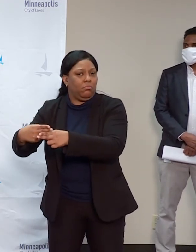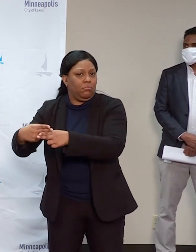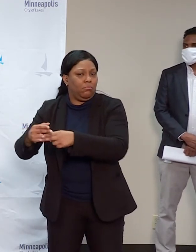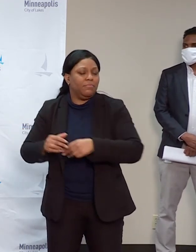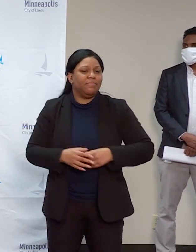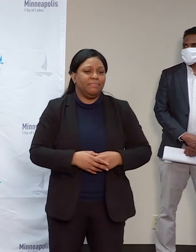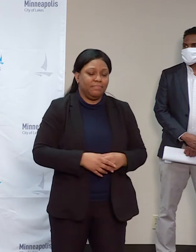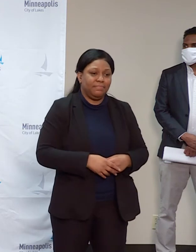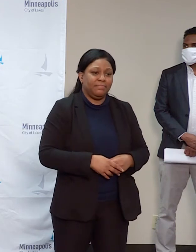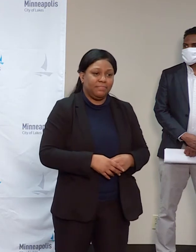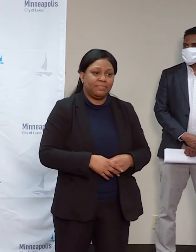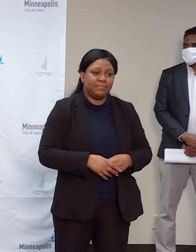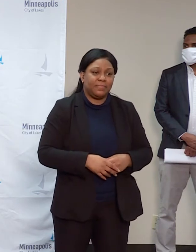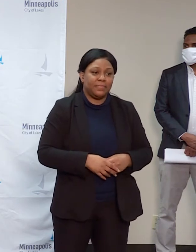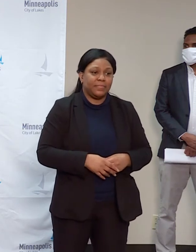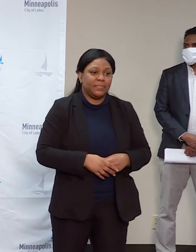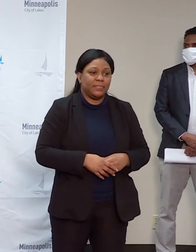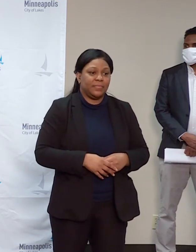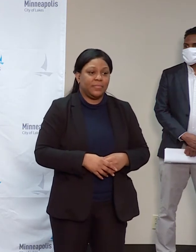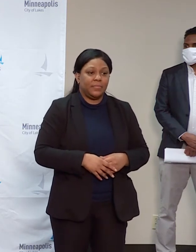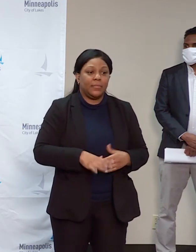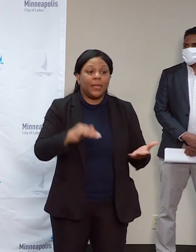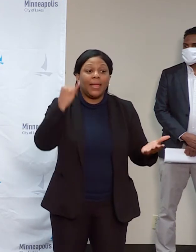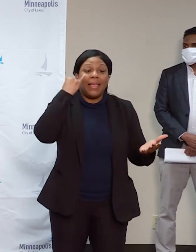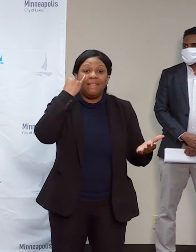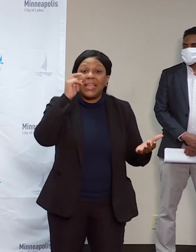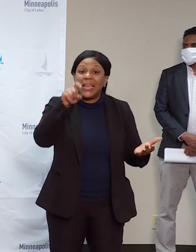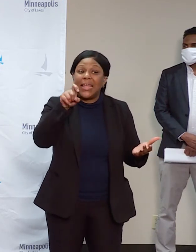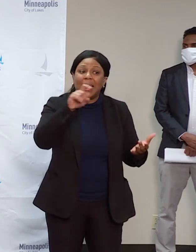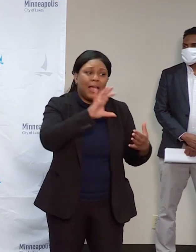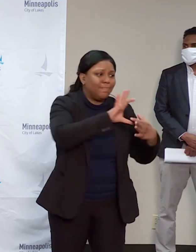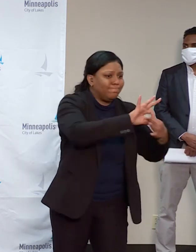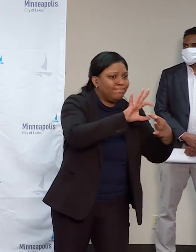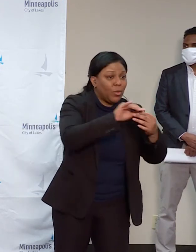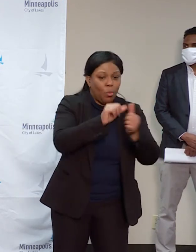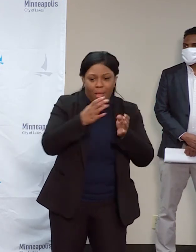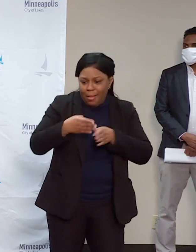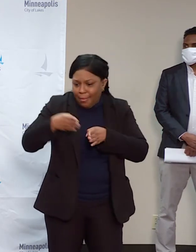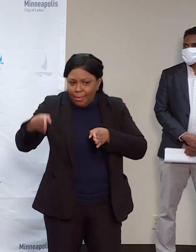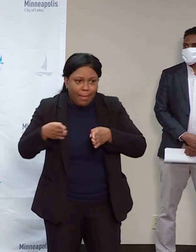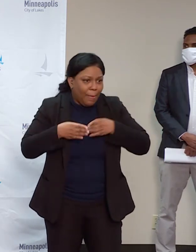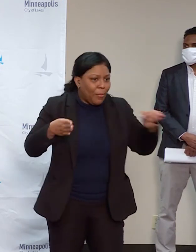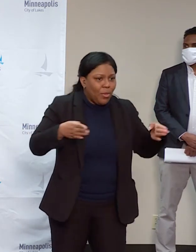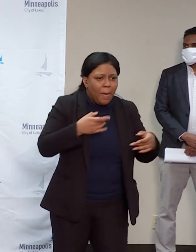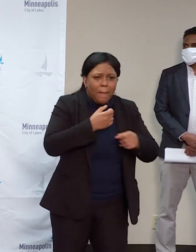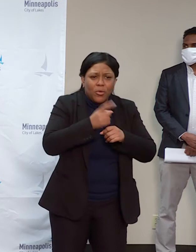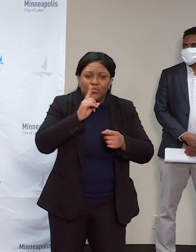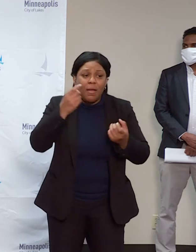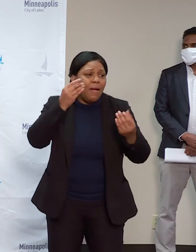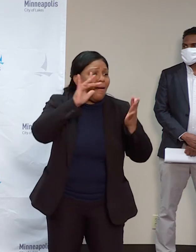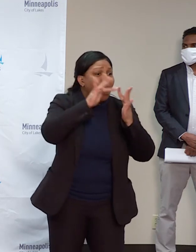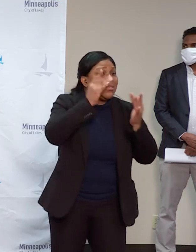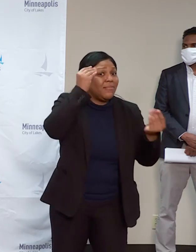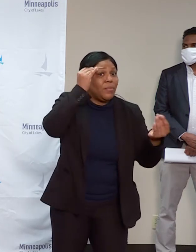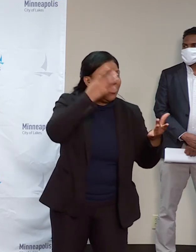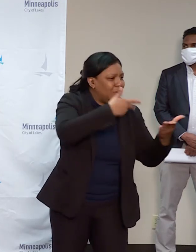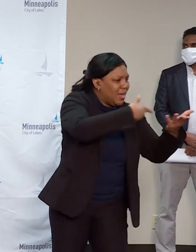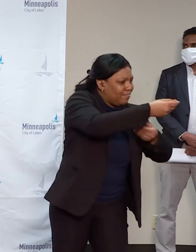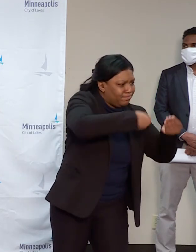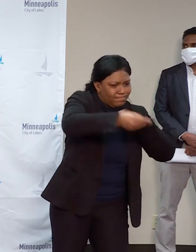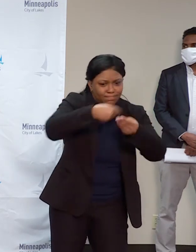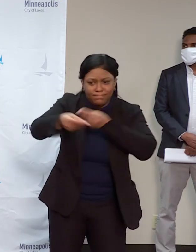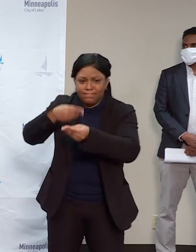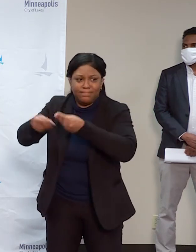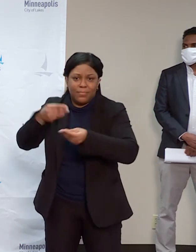need arises to connect with your neighbors. And if you do choose to do additional security personnel, the city suggests that you use a